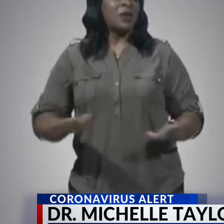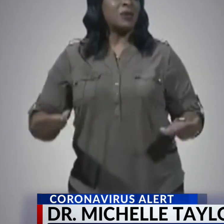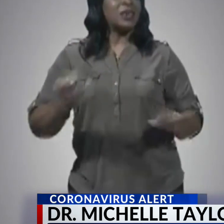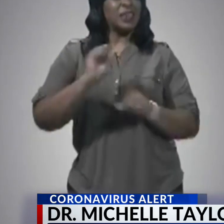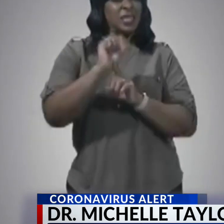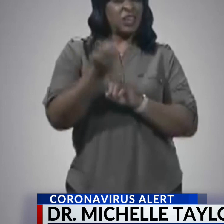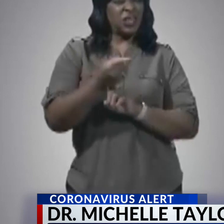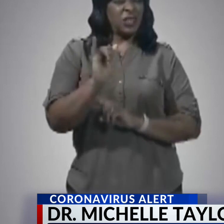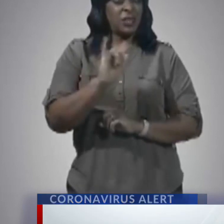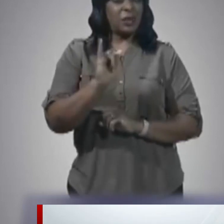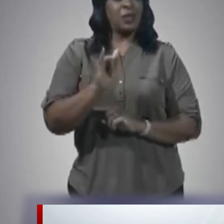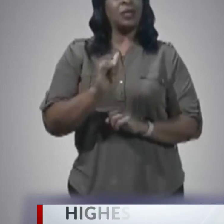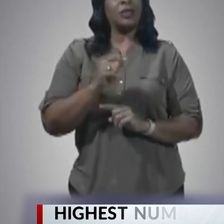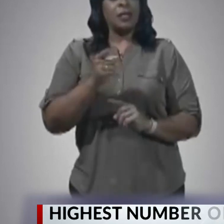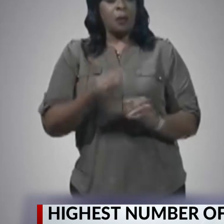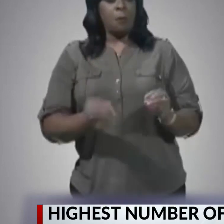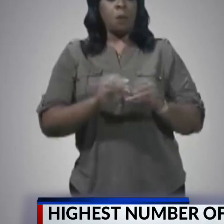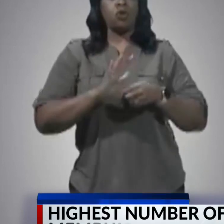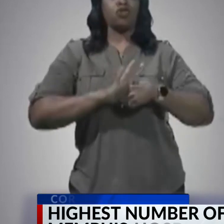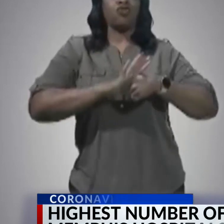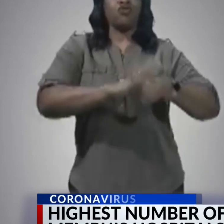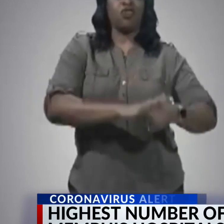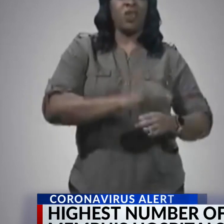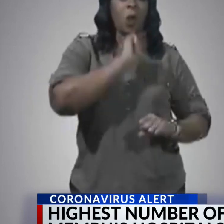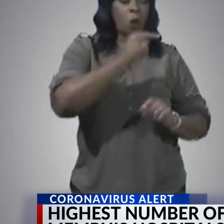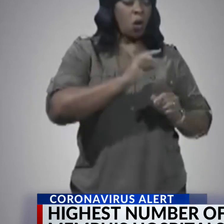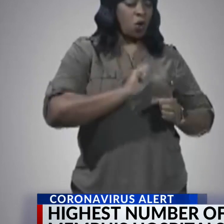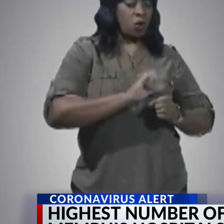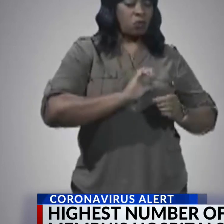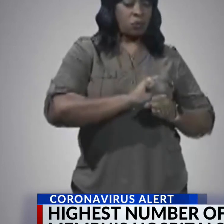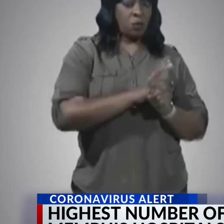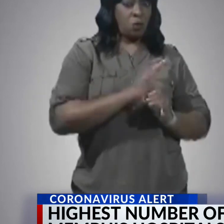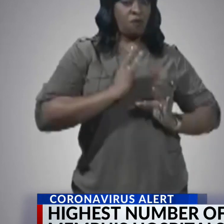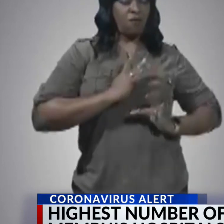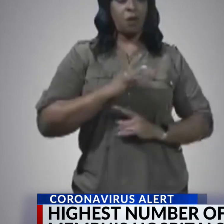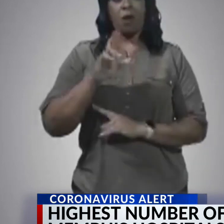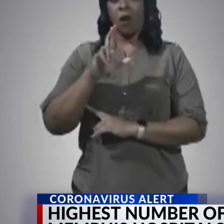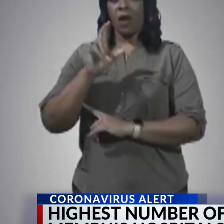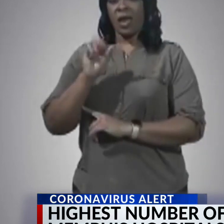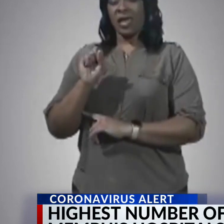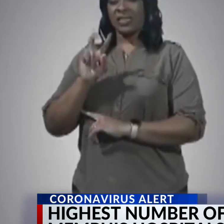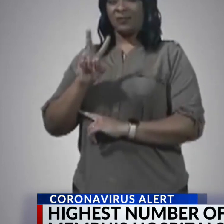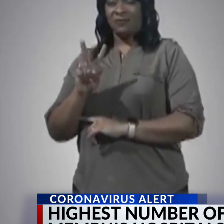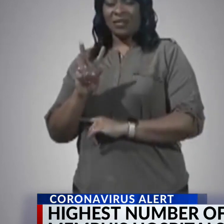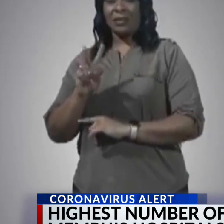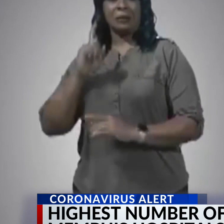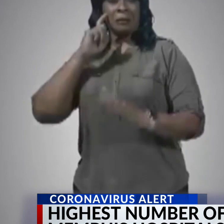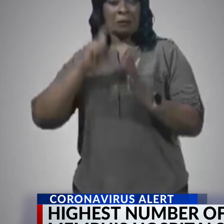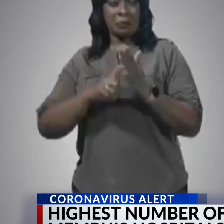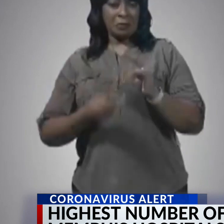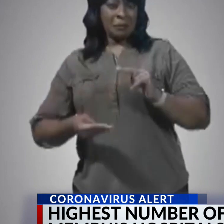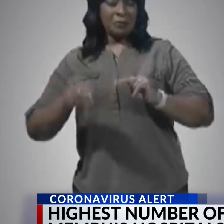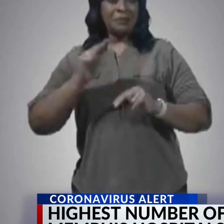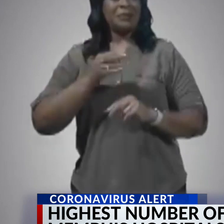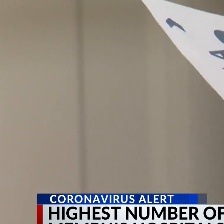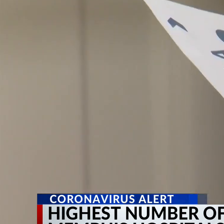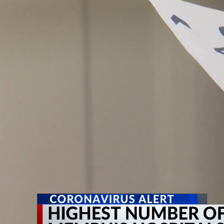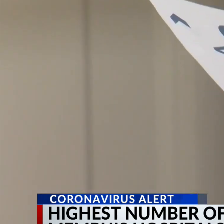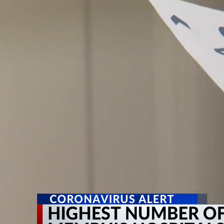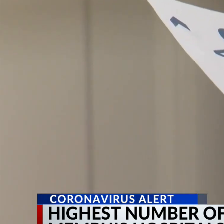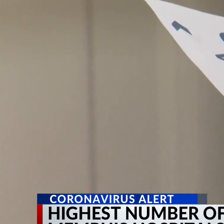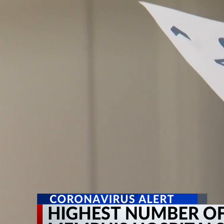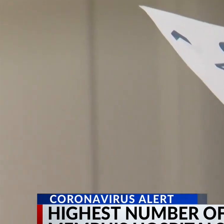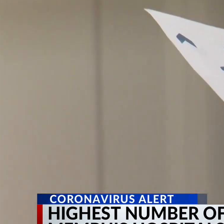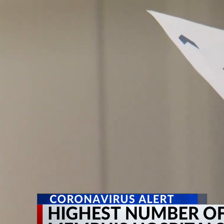now, which is giving them more strain. So they're seeing more cases of RSV. And as you know, we're going into flu season two.